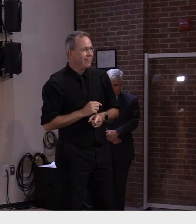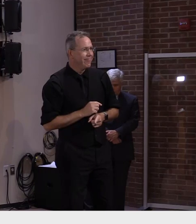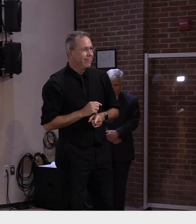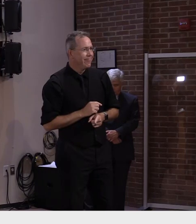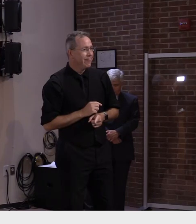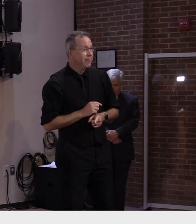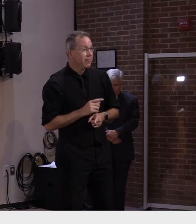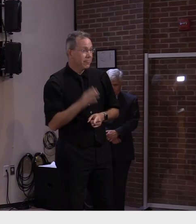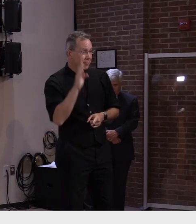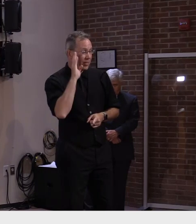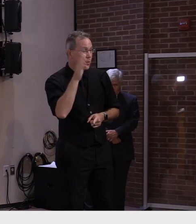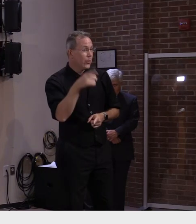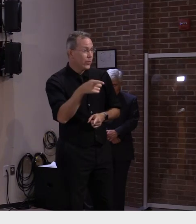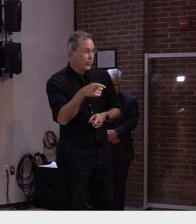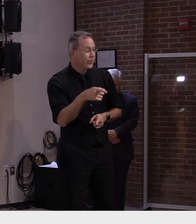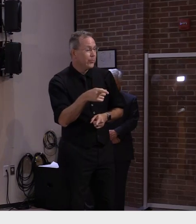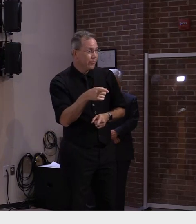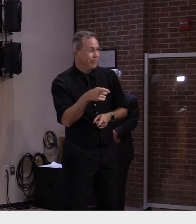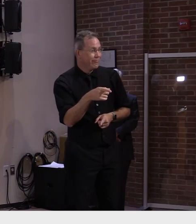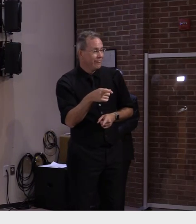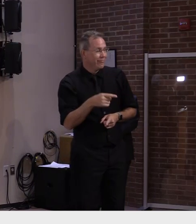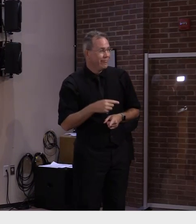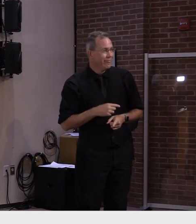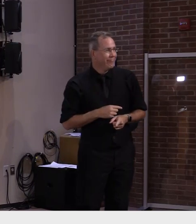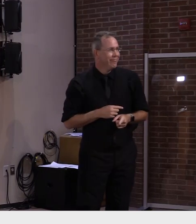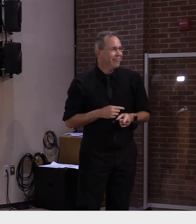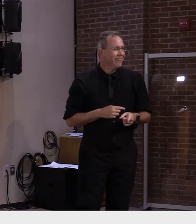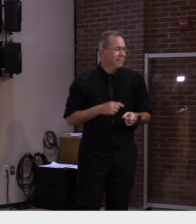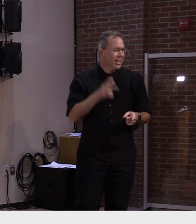Hi there. Thanks a lot, Jason. Does that work now? Yep.